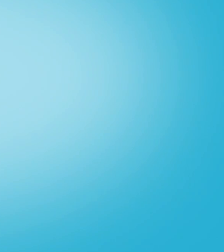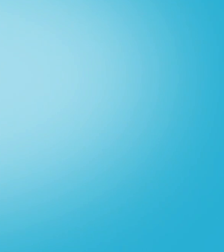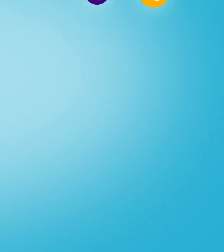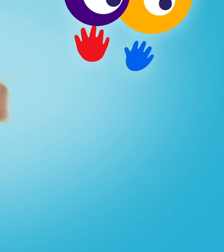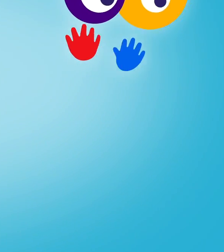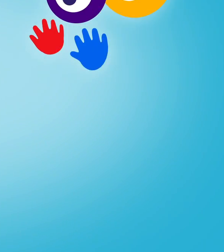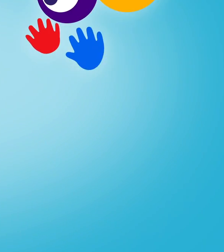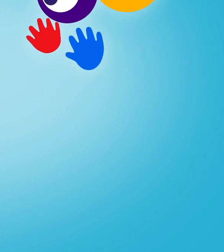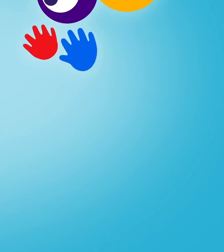Go!